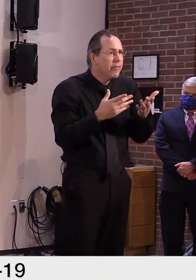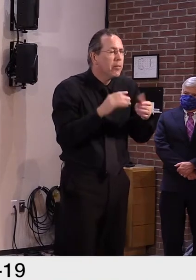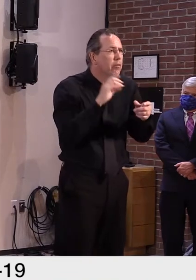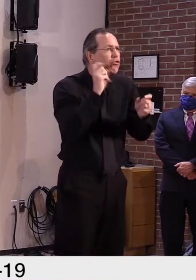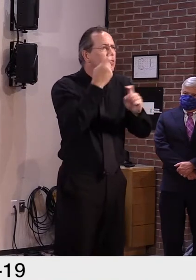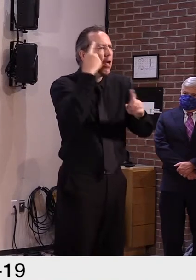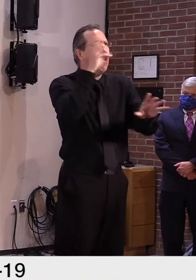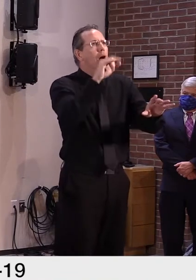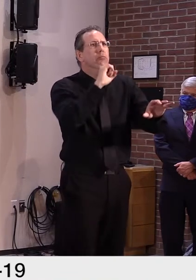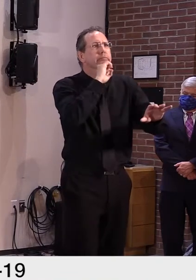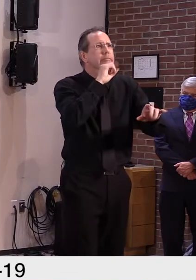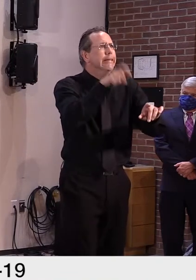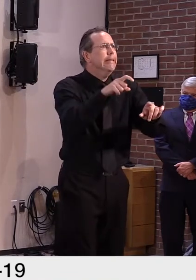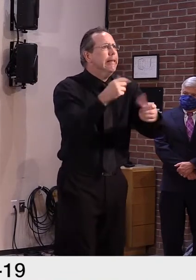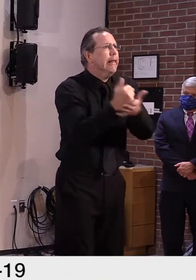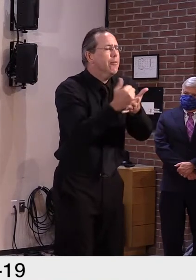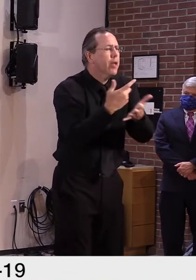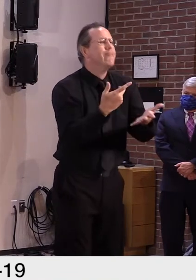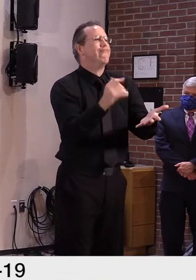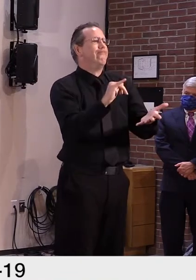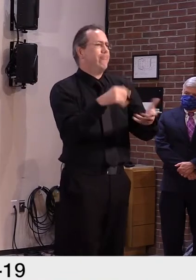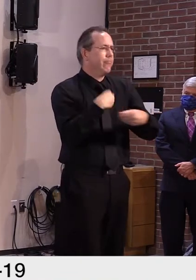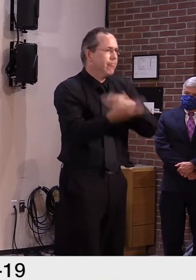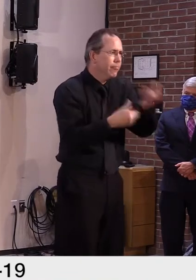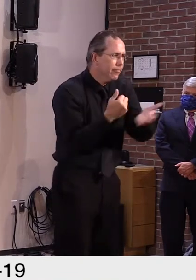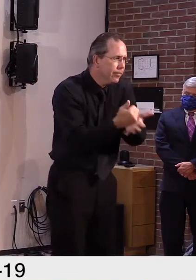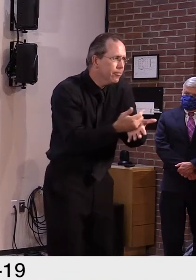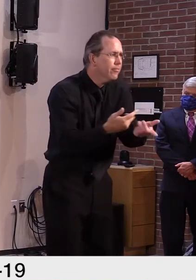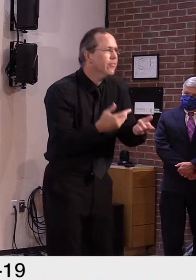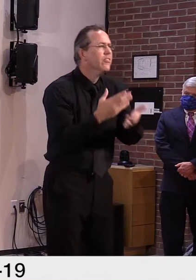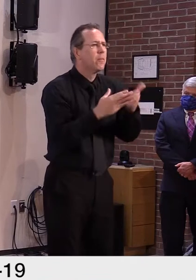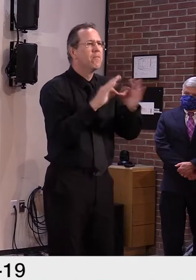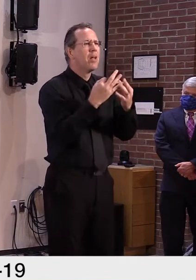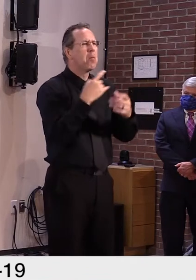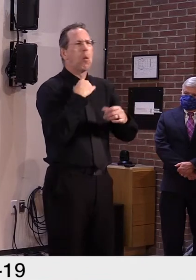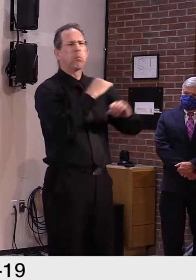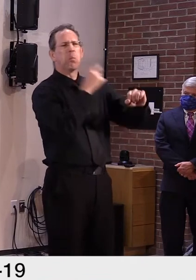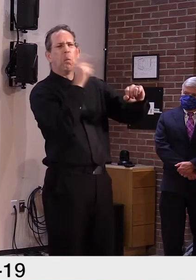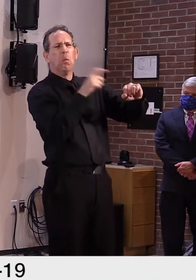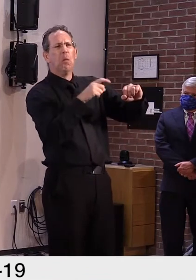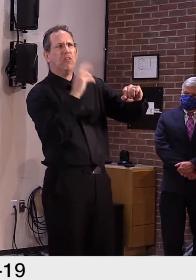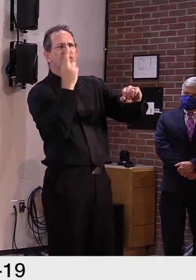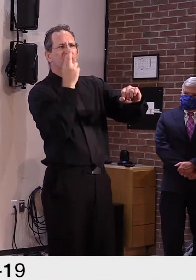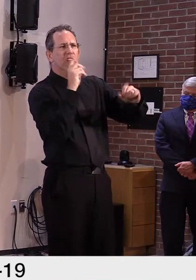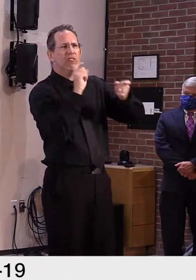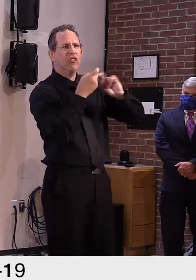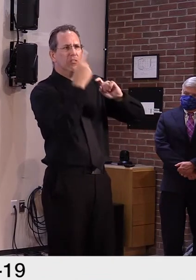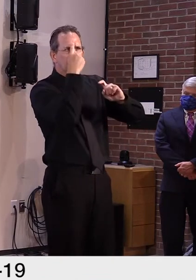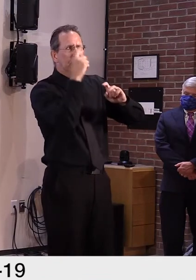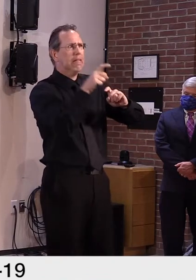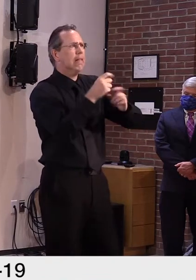more comfortable with sending their child to a childcare hub. So we, we will keep on top of all those numbers.